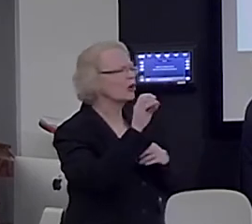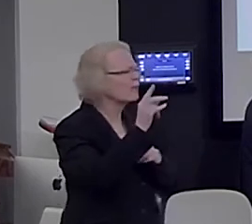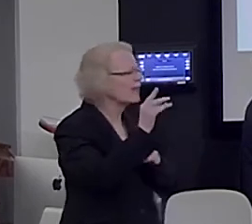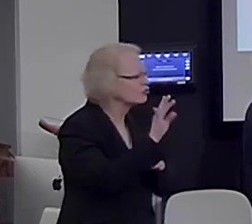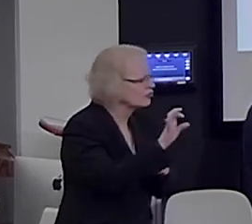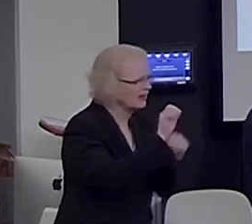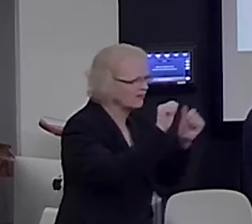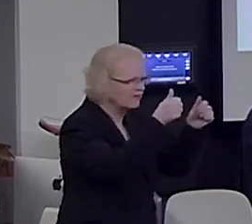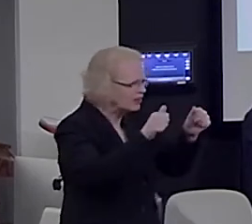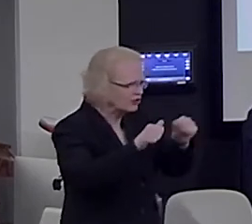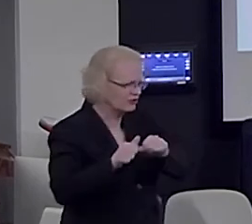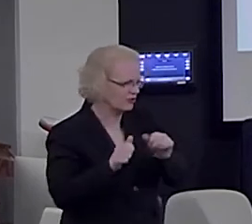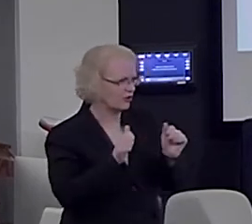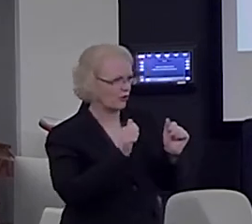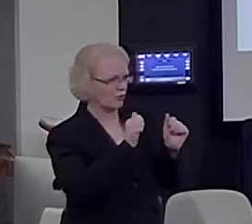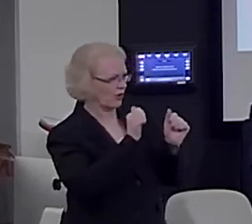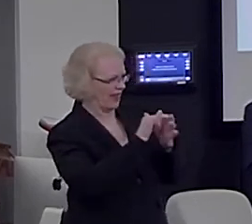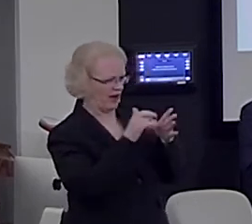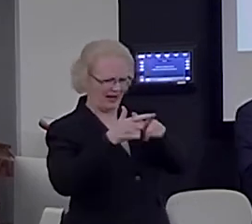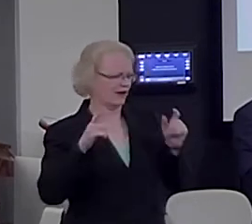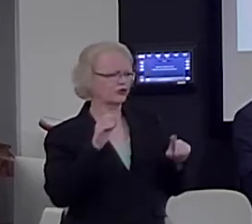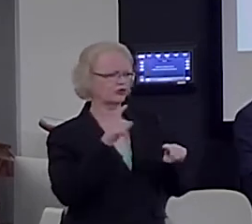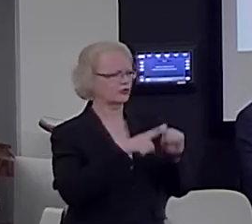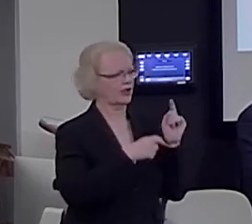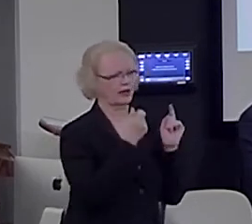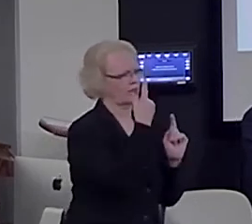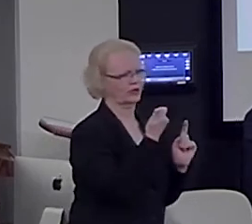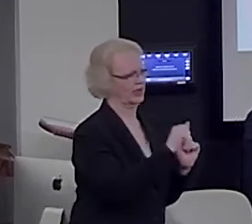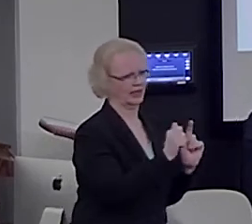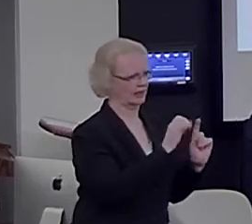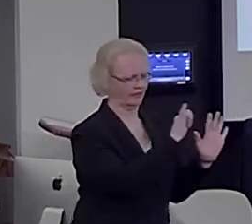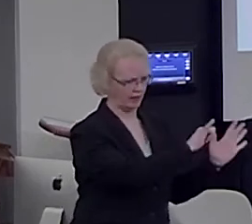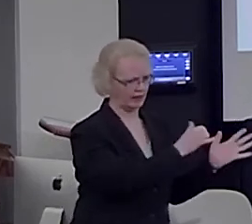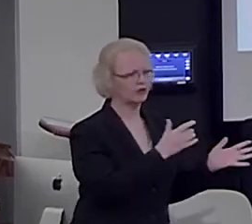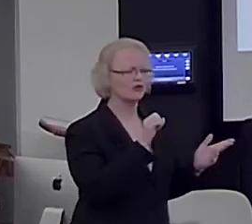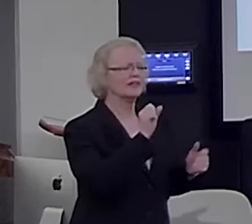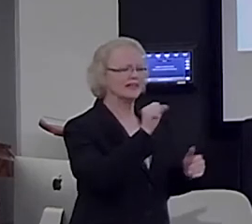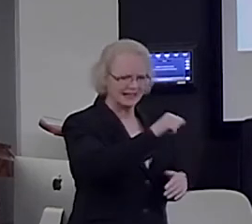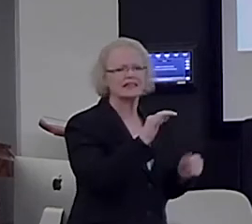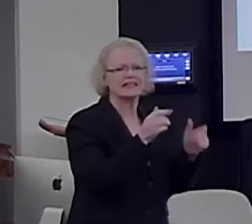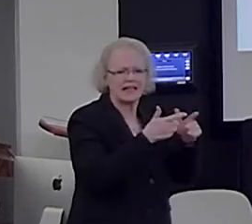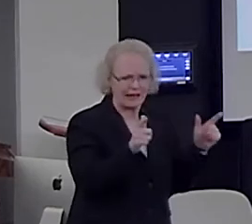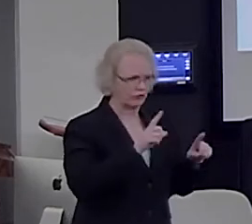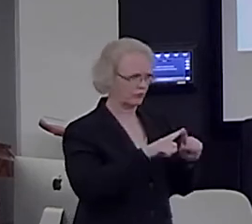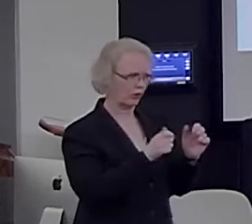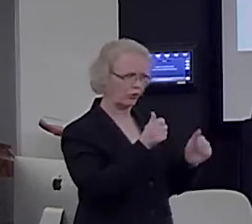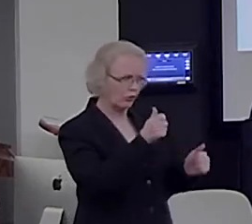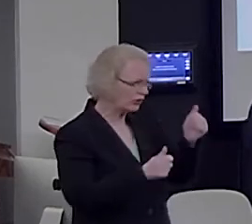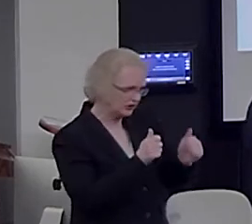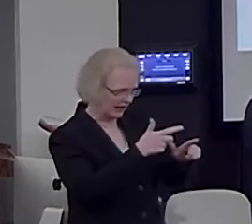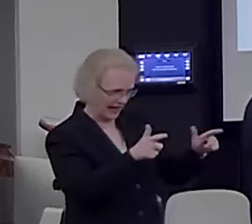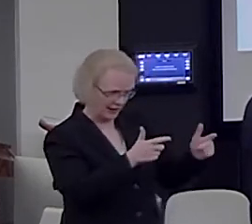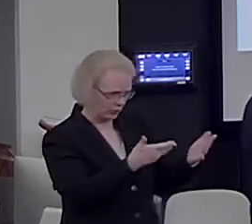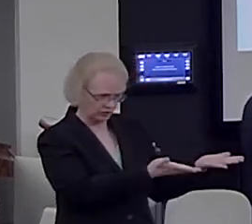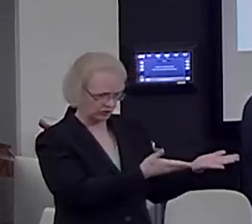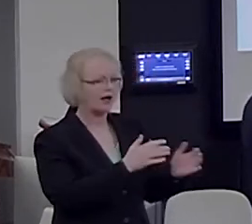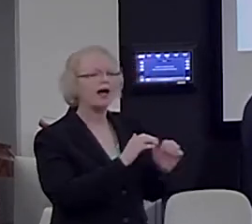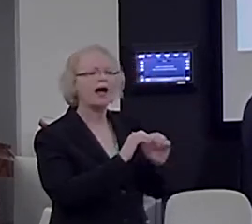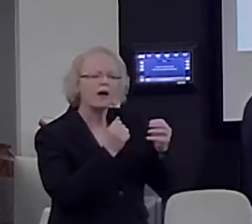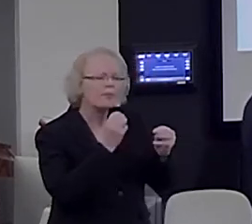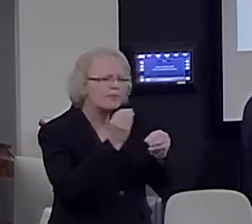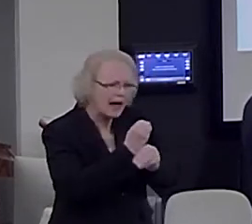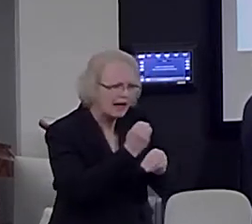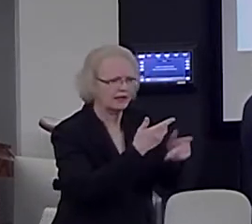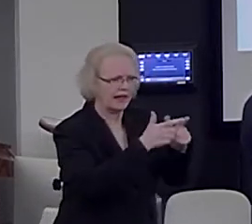help, it is impossible to comprehend the single word of it. So, it is a language, but which language? Okay. How does mathematical